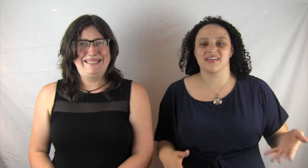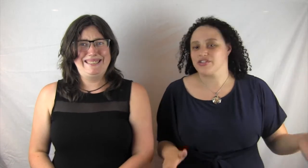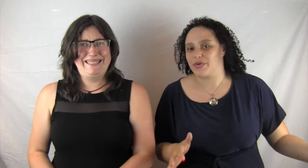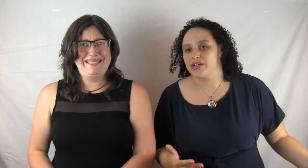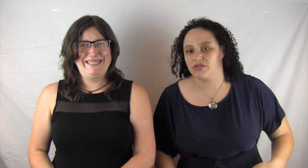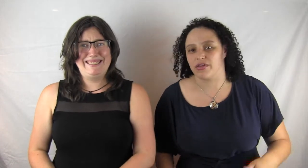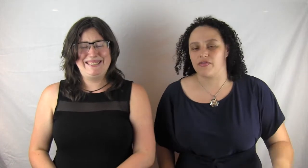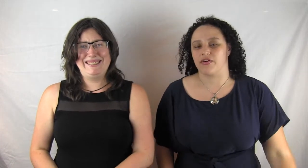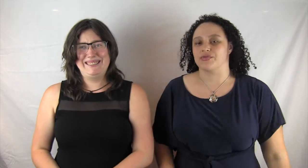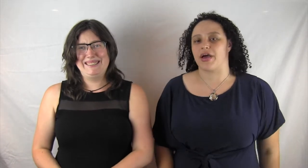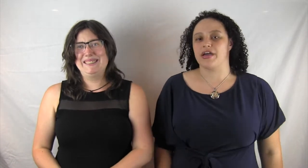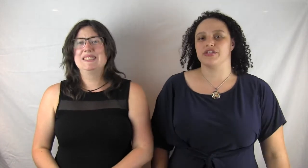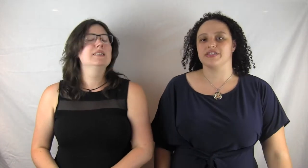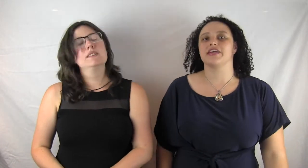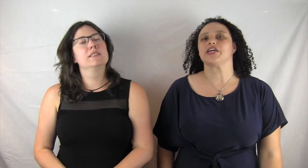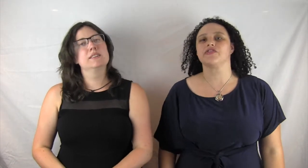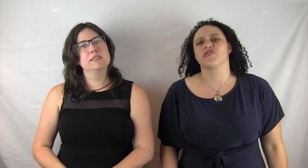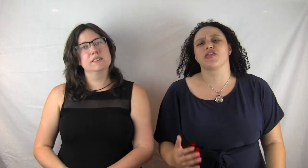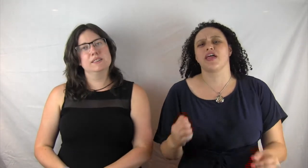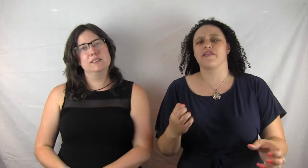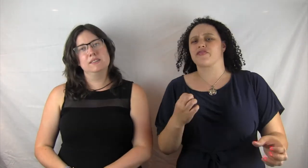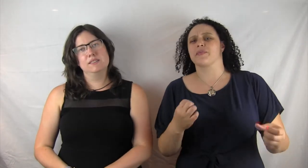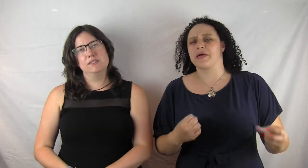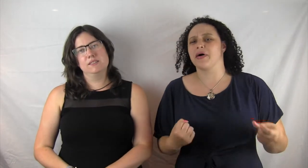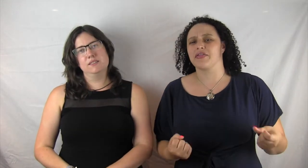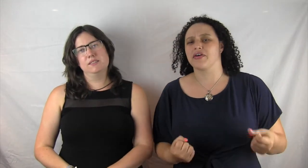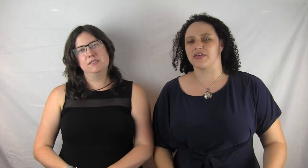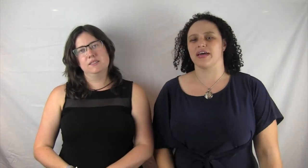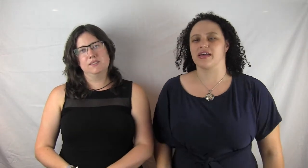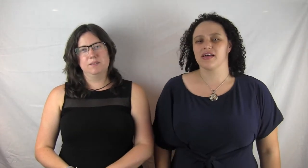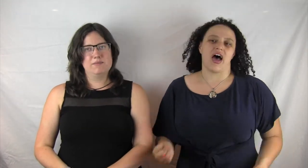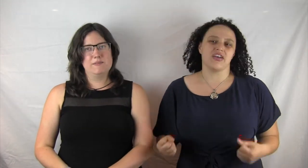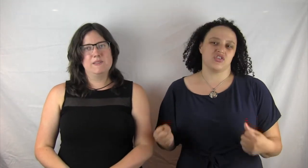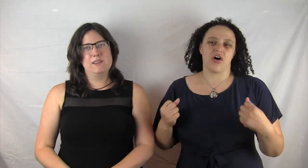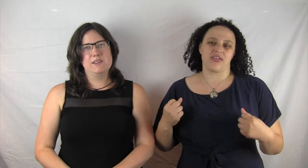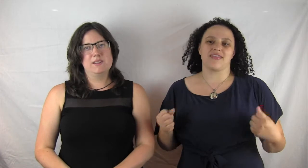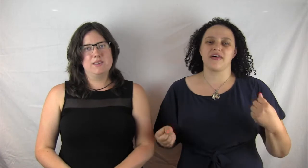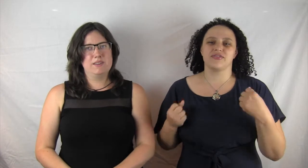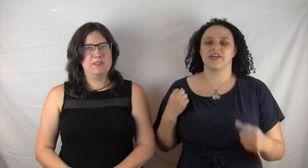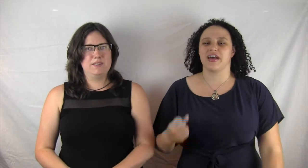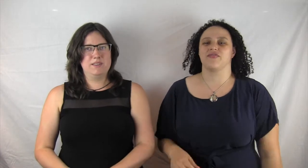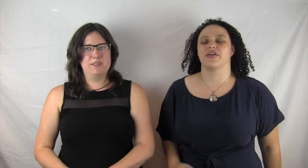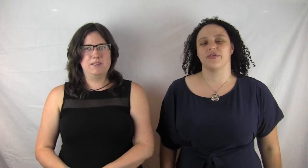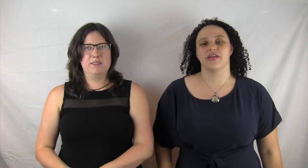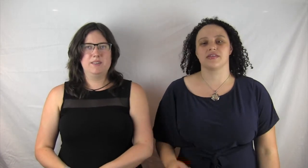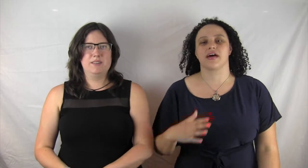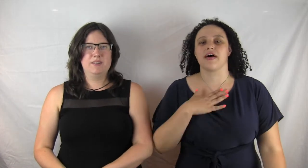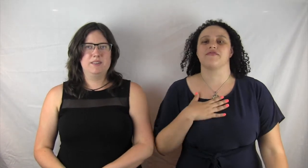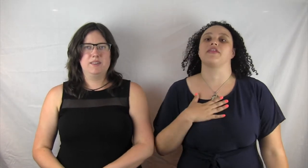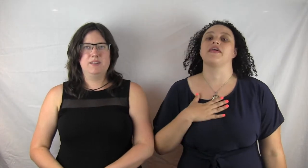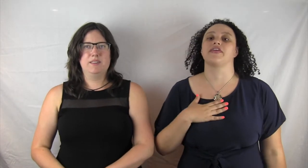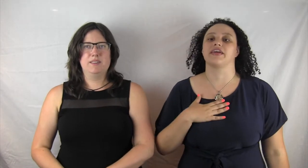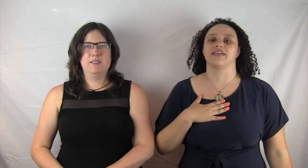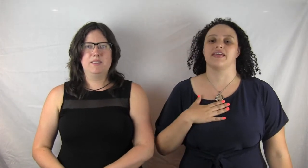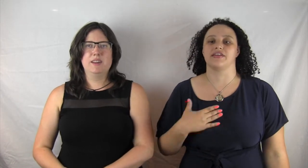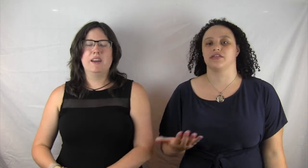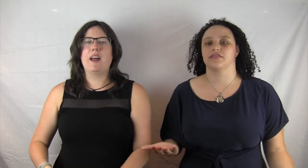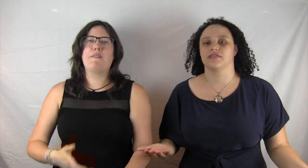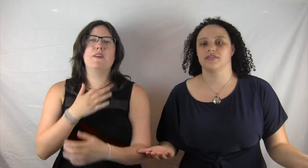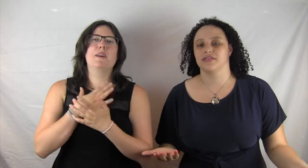the charade quickly falls away. she's like, you felt love for my mother. Like, I saw the love she had for you. And he's like, I feel love again. And then I feel